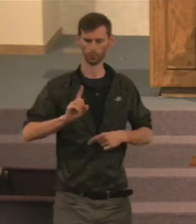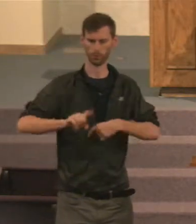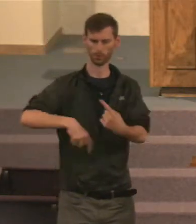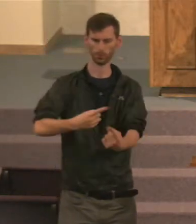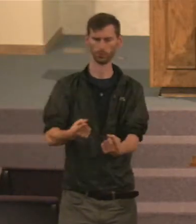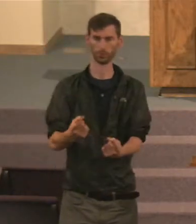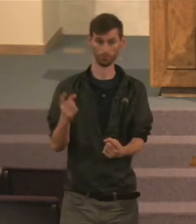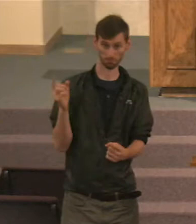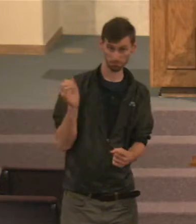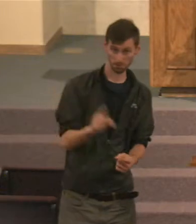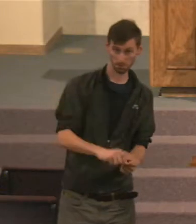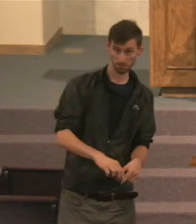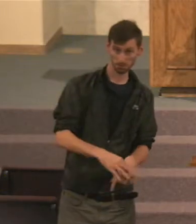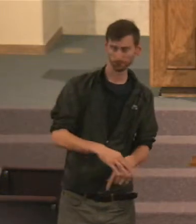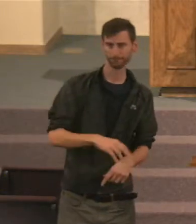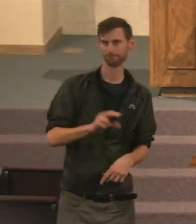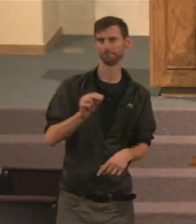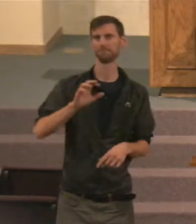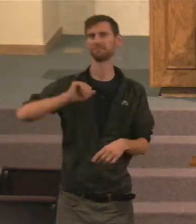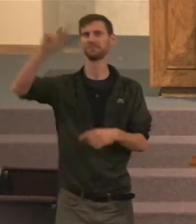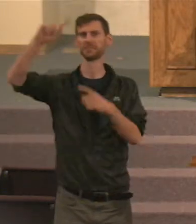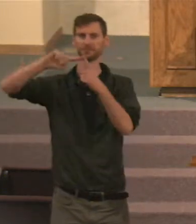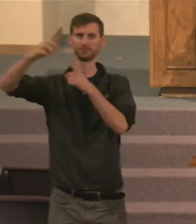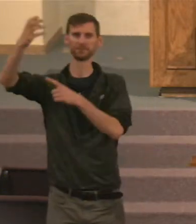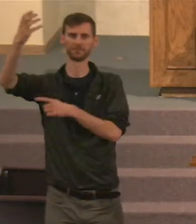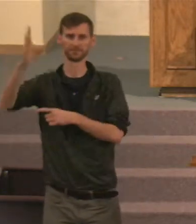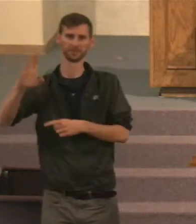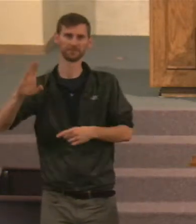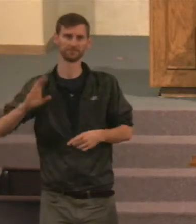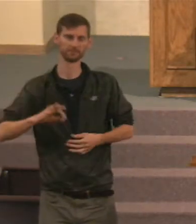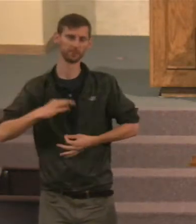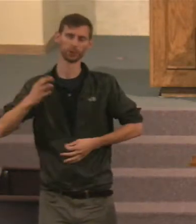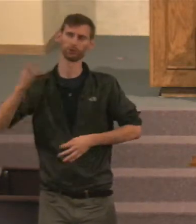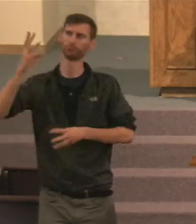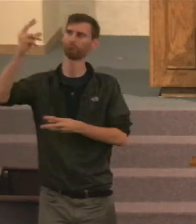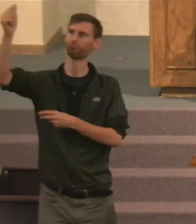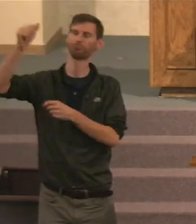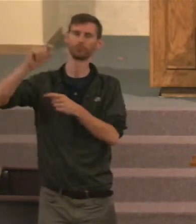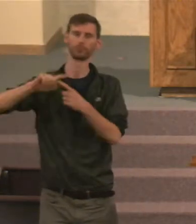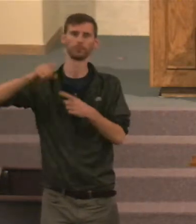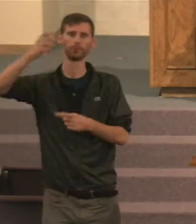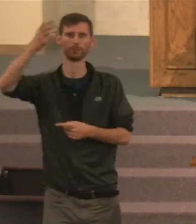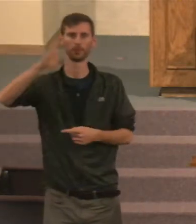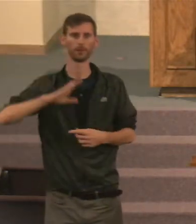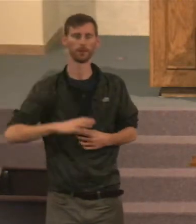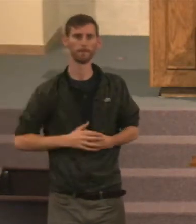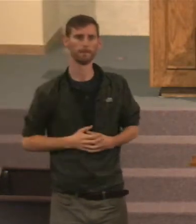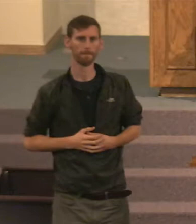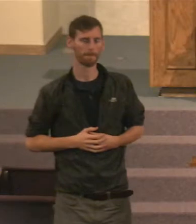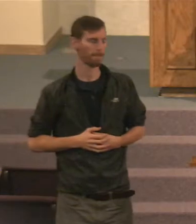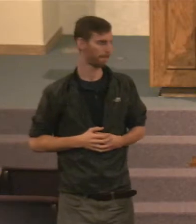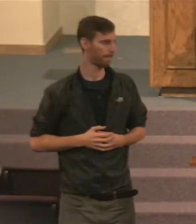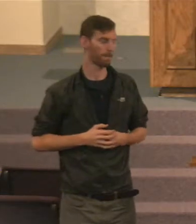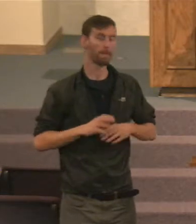It returns to God. Now again, That would give you some ideas, About